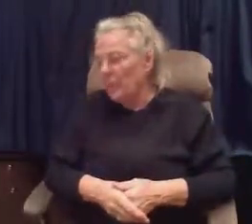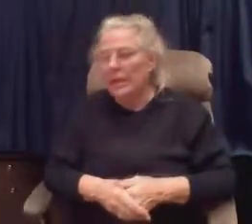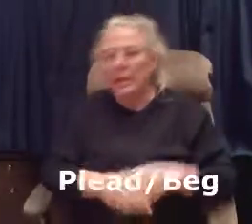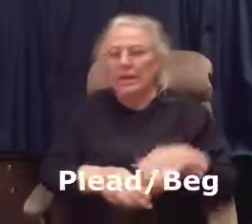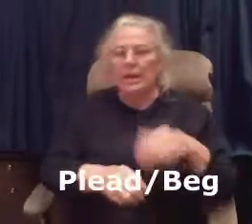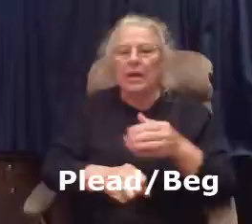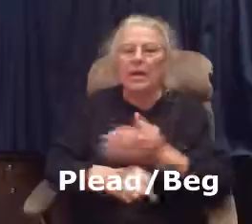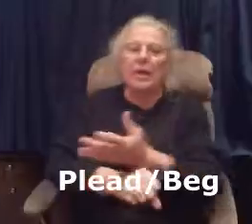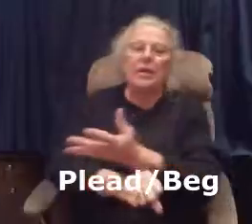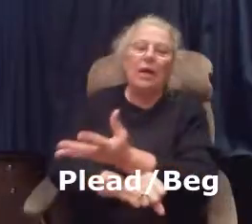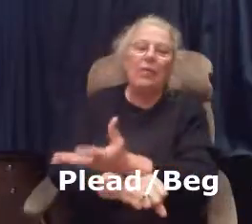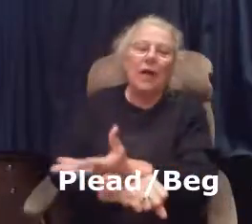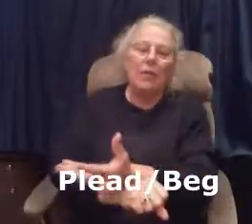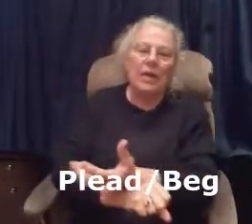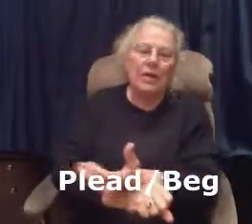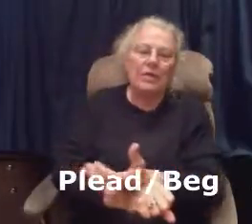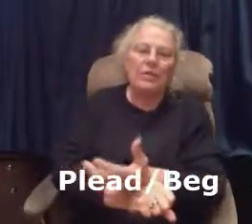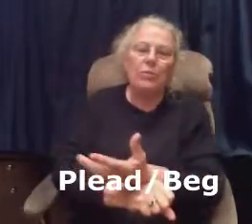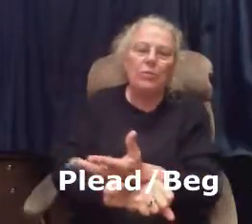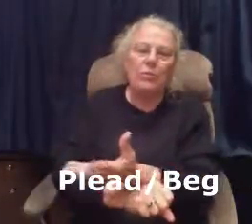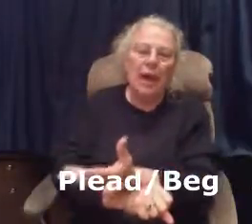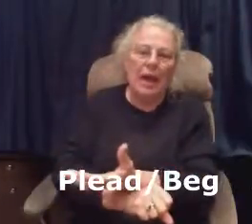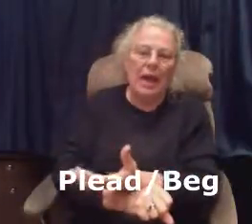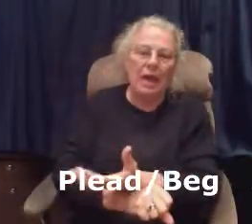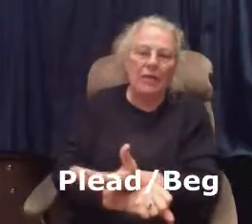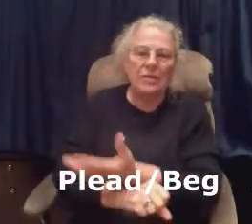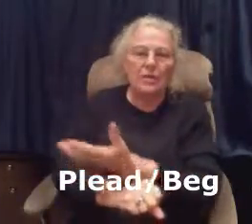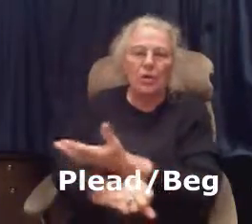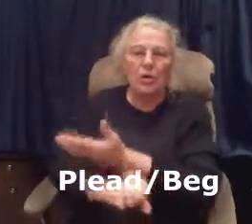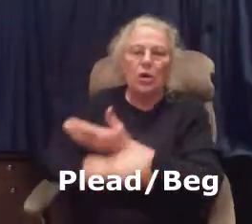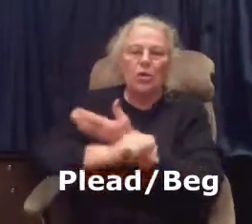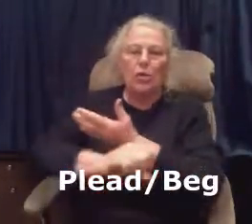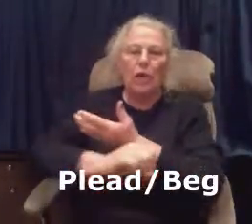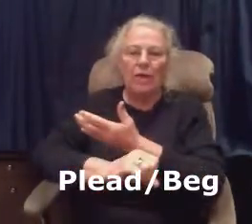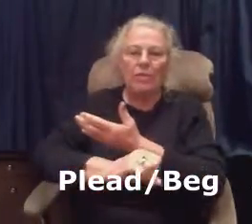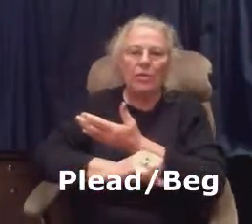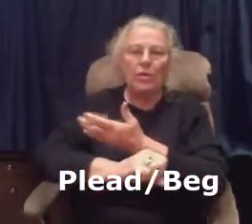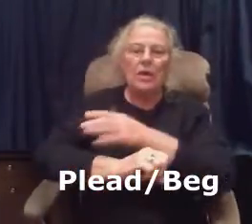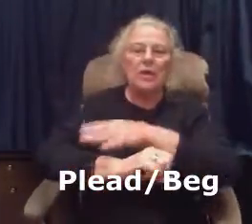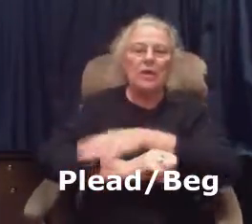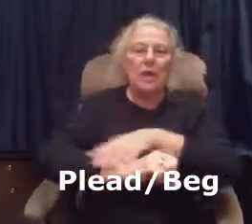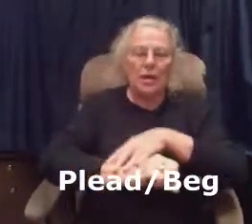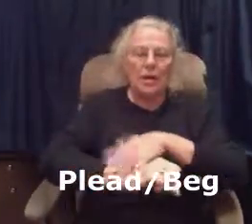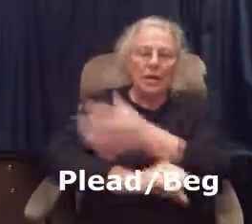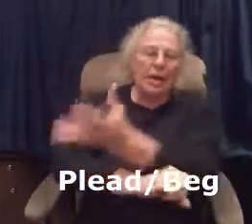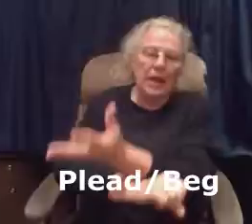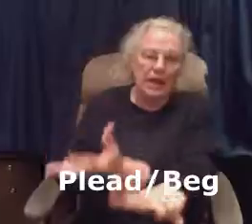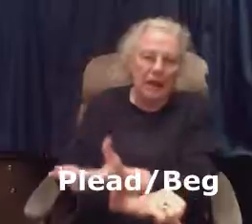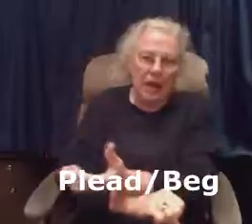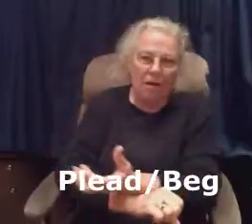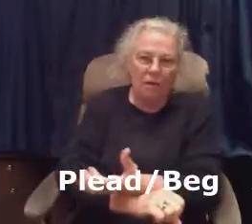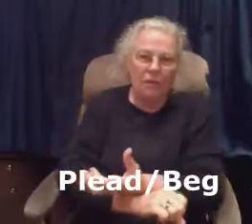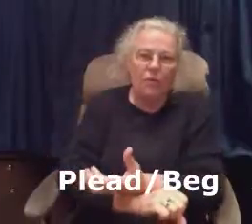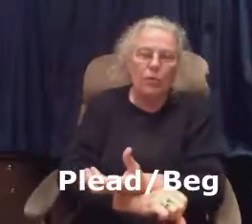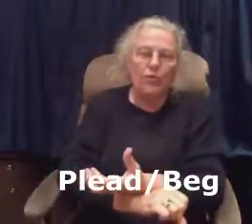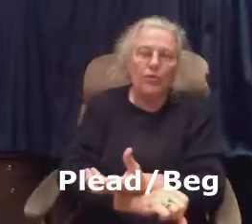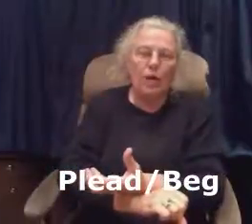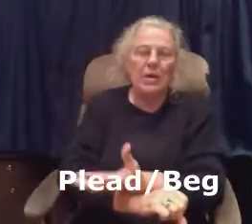Plead. Now that one is to beg and that's where you have your non-dominant hand out with your dominant